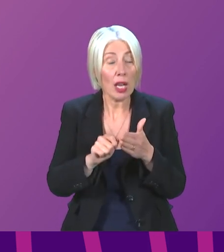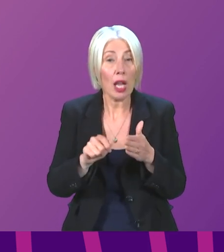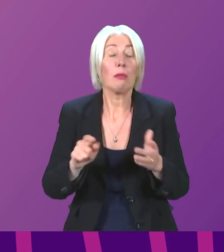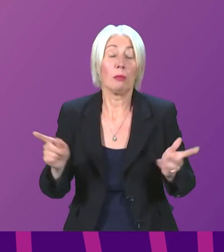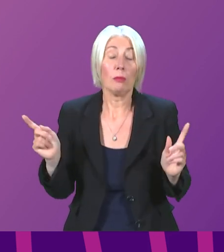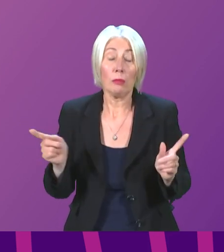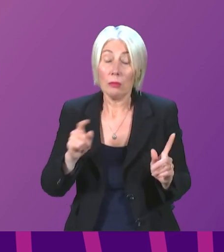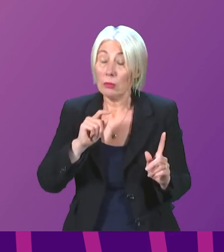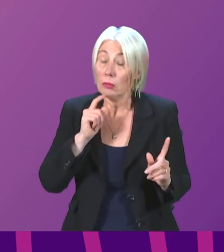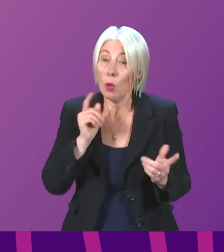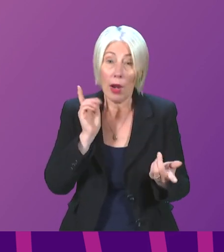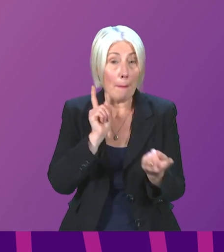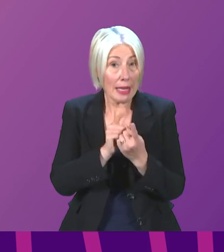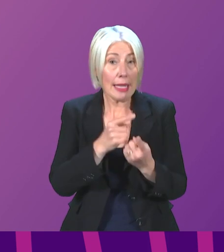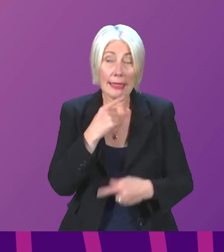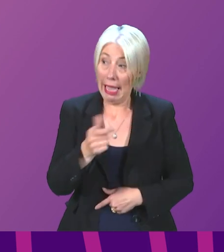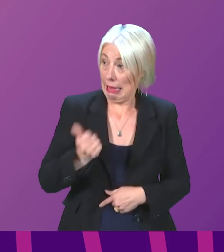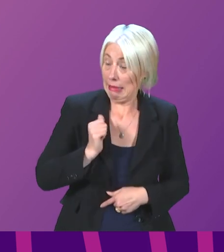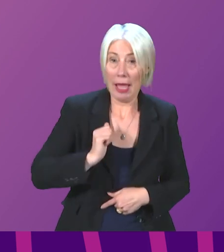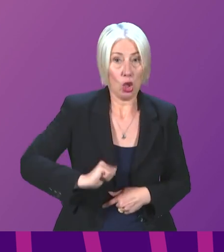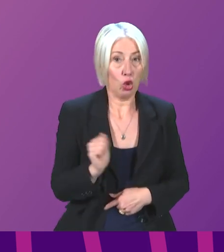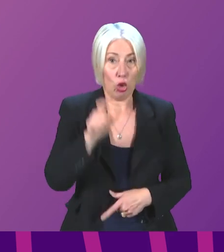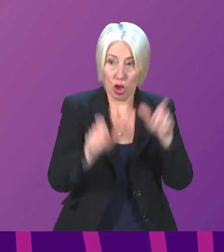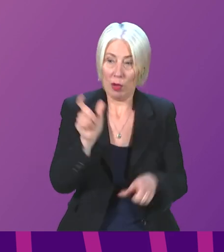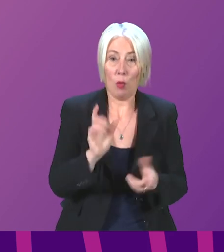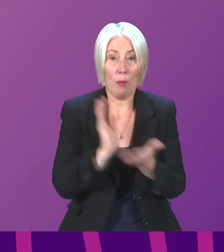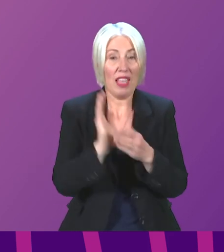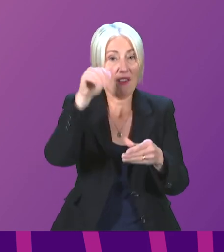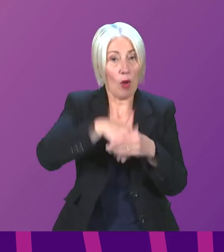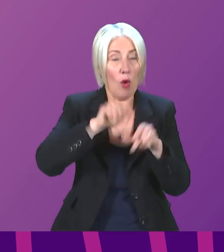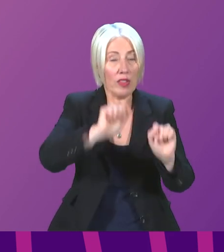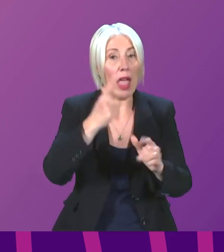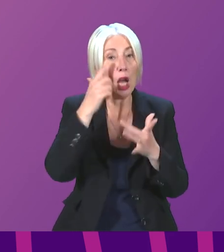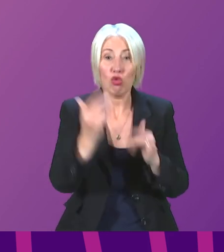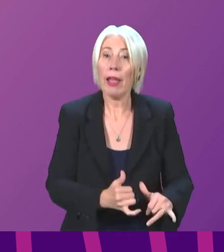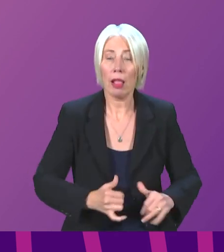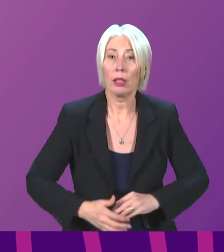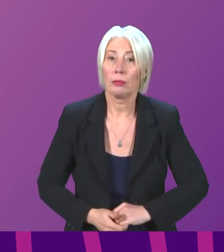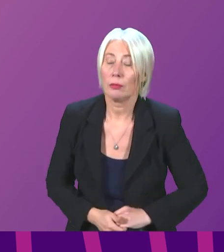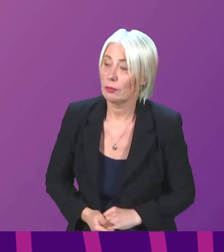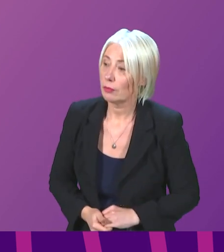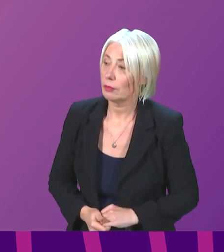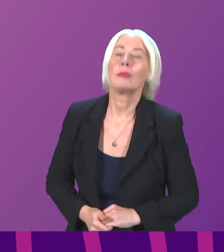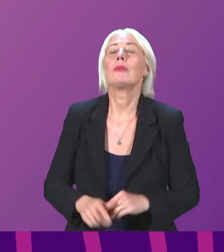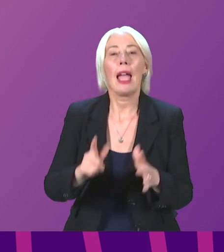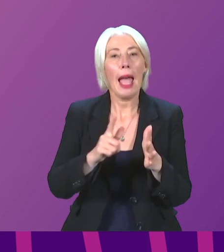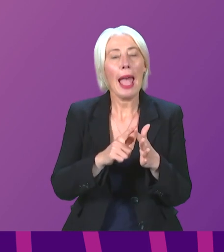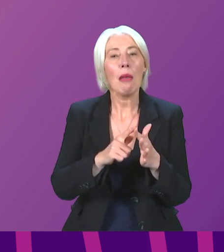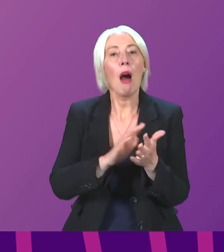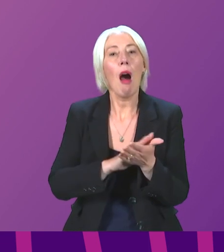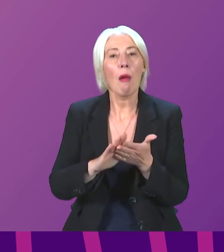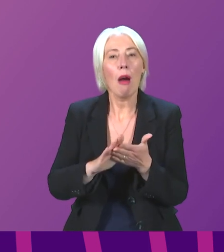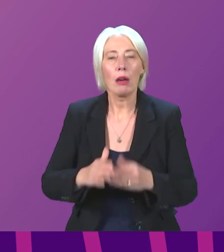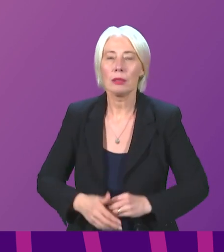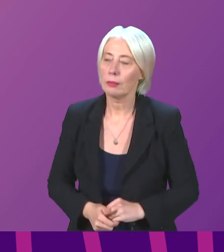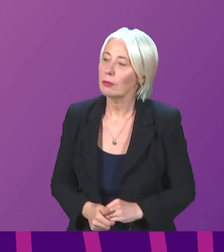for Health, that I would expect that Scottish patients would also take part in those clinical trials. Emma Harper to be followed by Tess